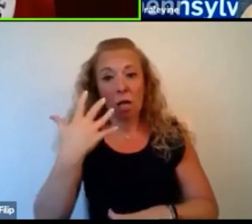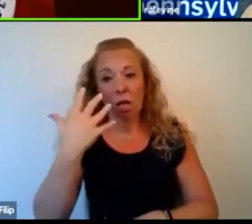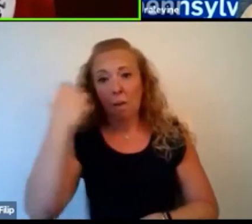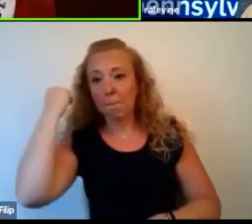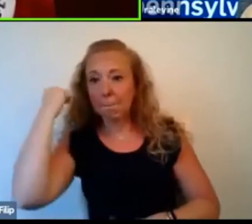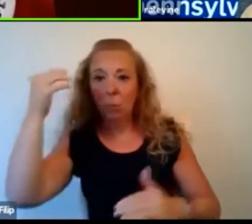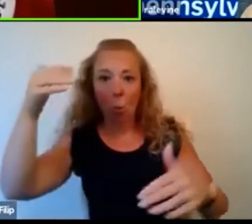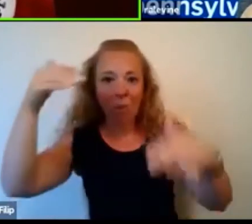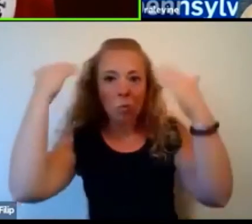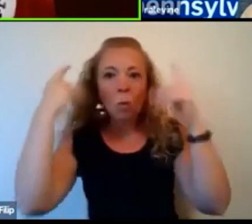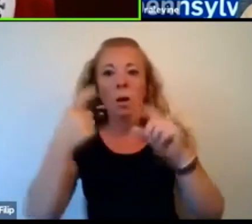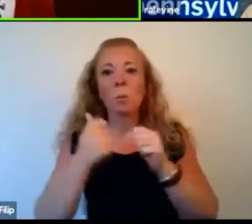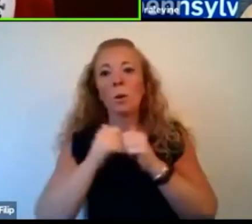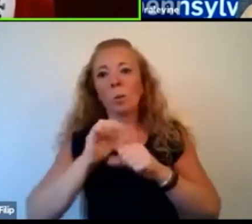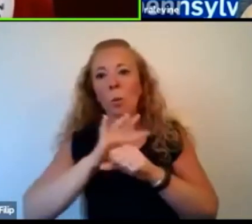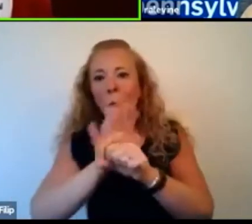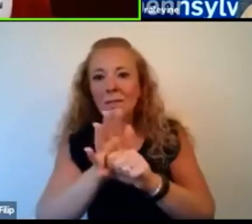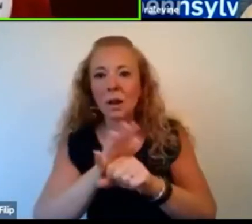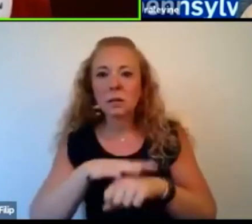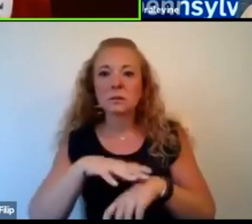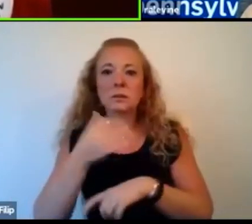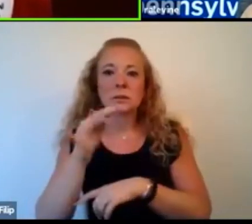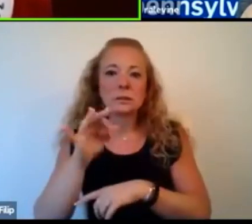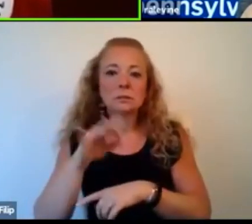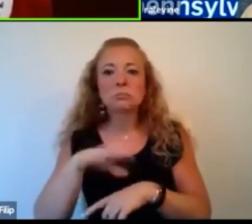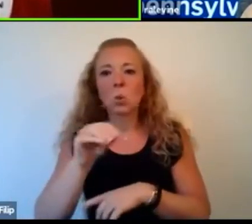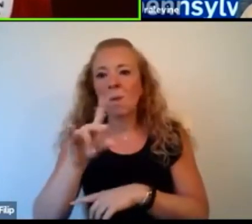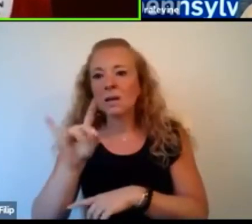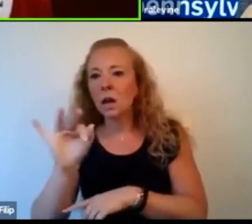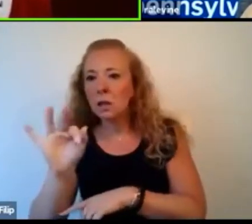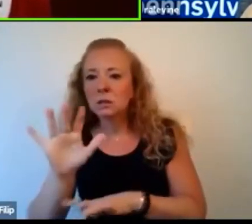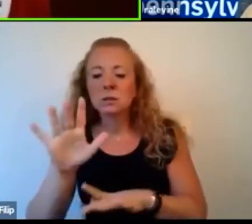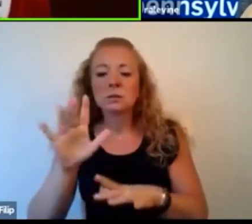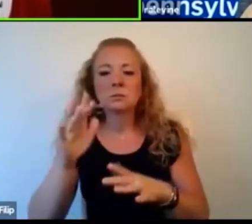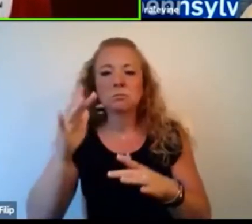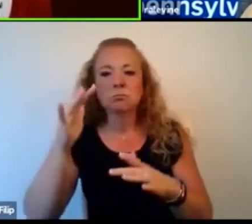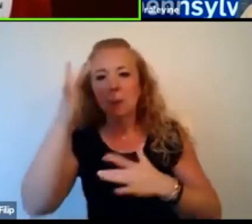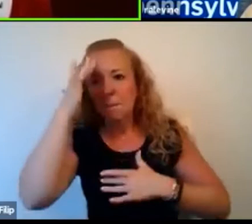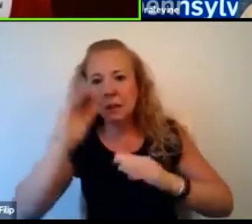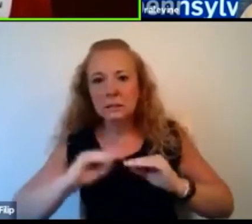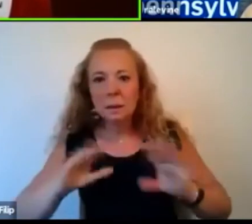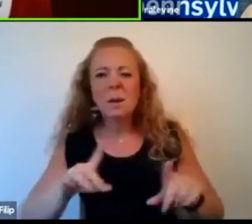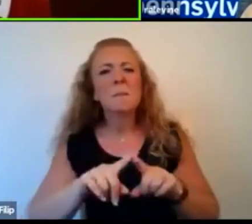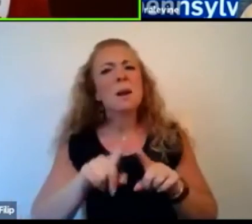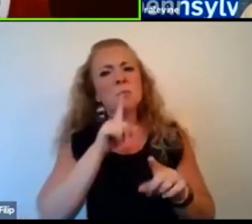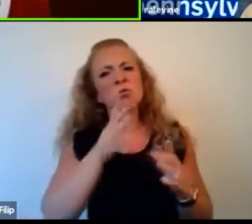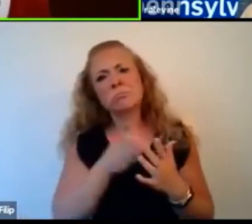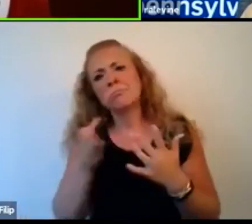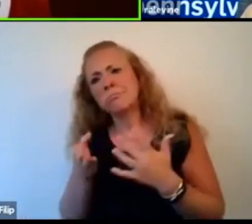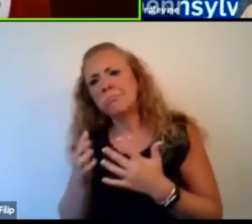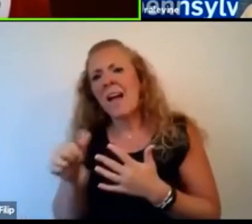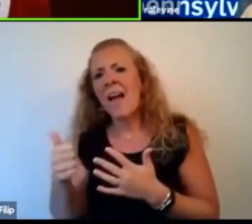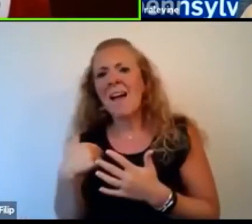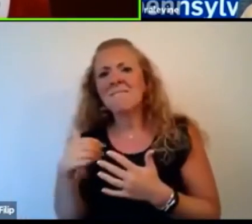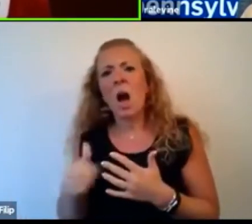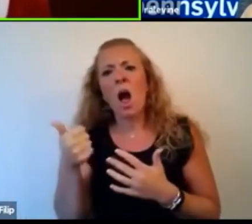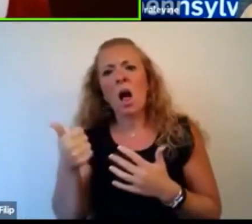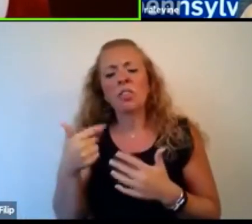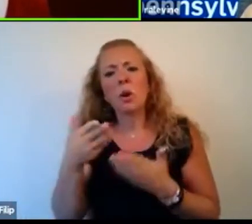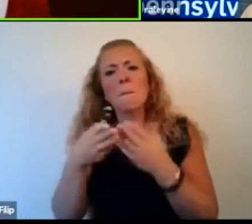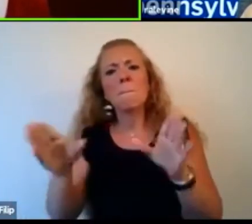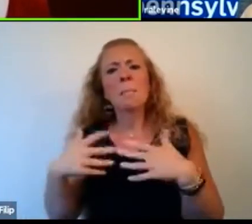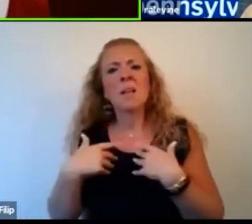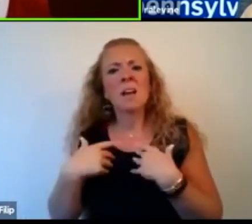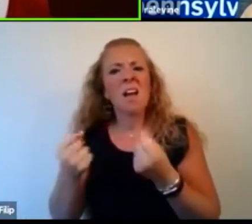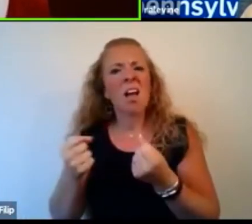there are other issues, public public health that I'm sure that you all have to focus on that go on in spite of the pandemic. And I was